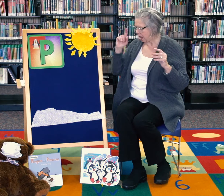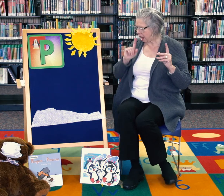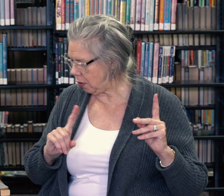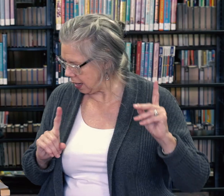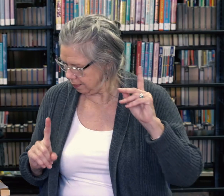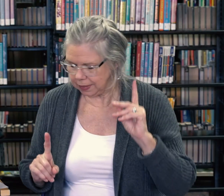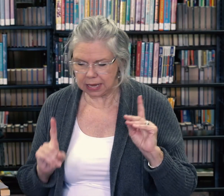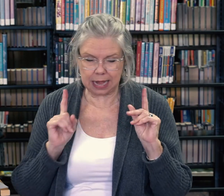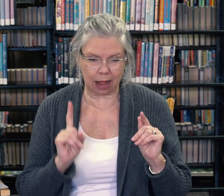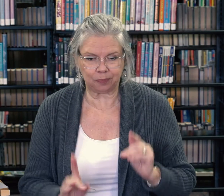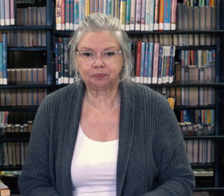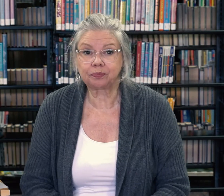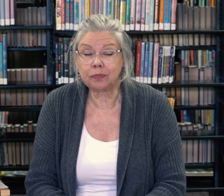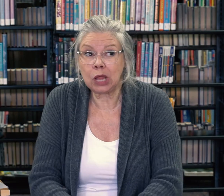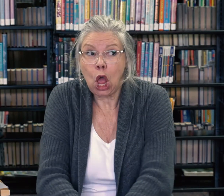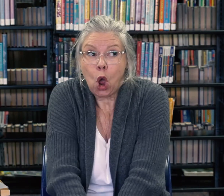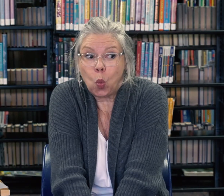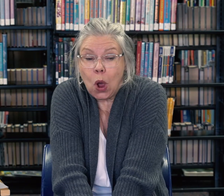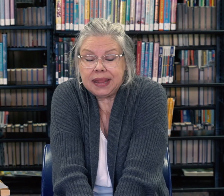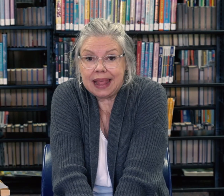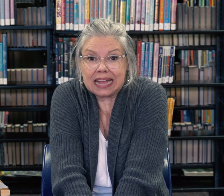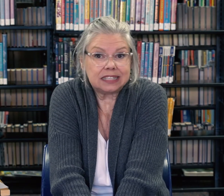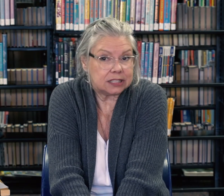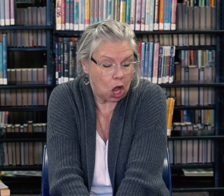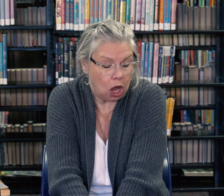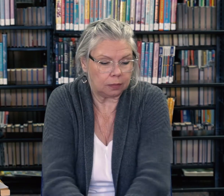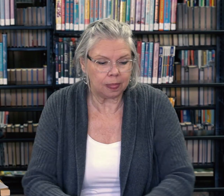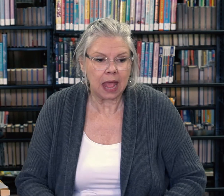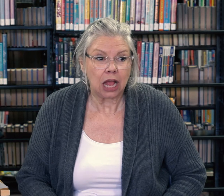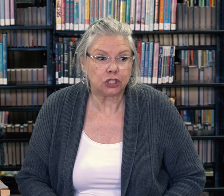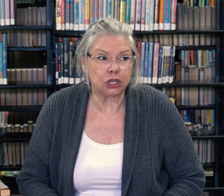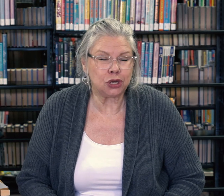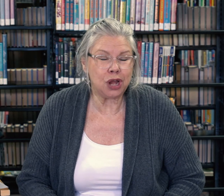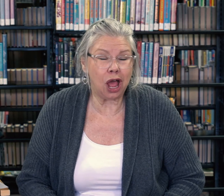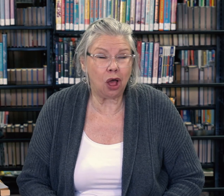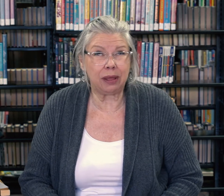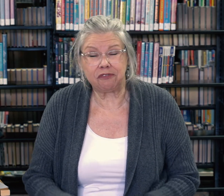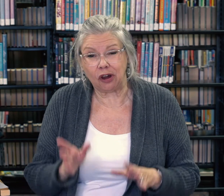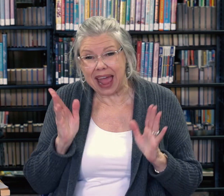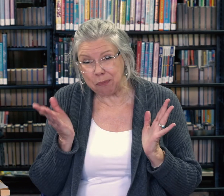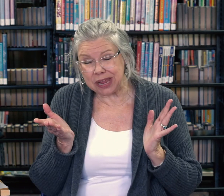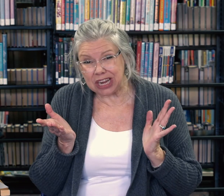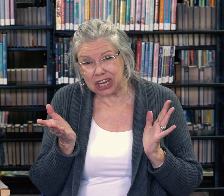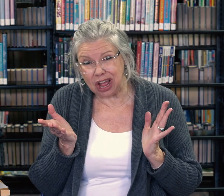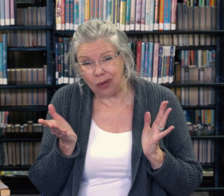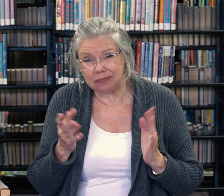Okay. Now, one last song. Do you know if you're happy and you know it?